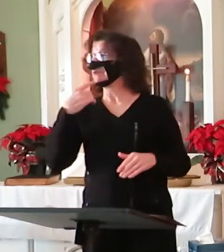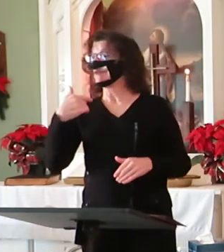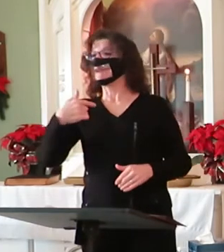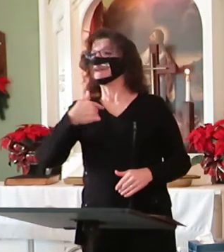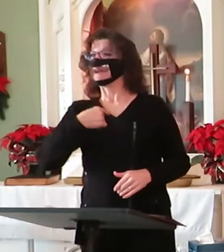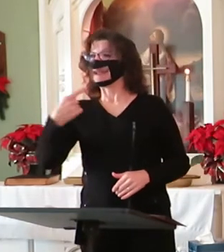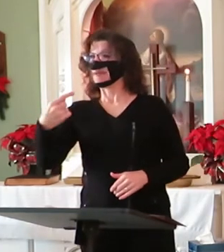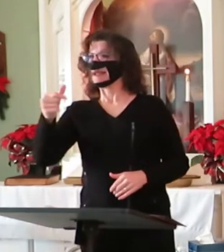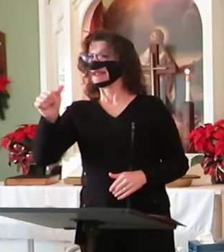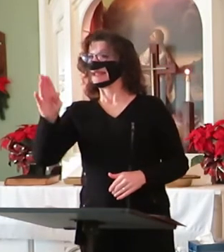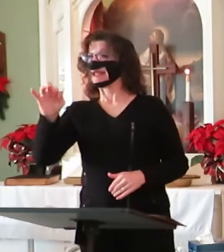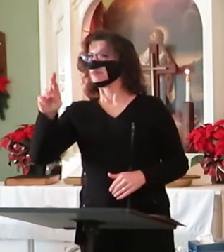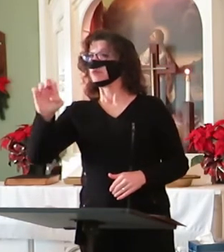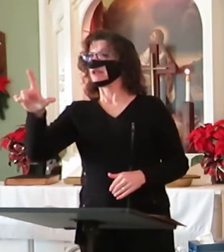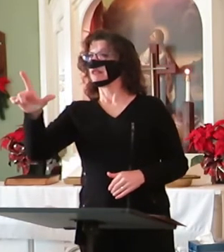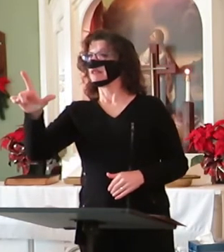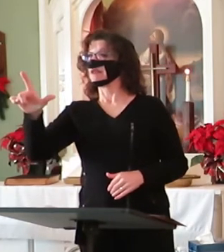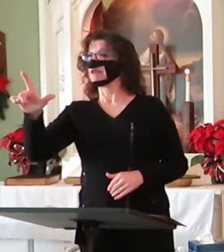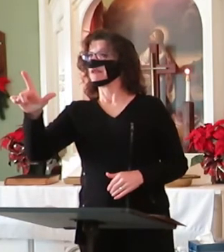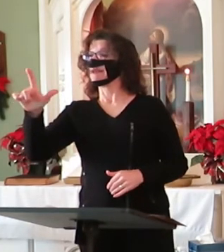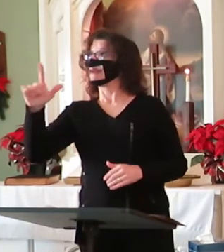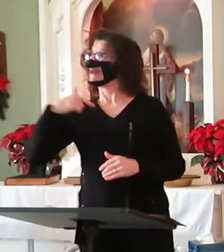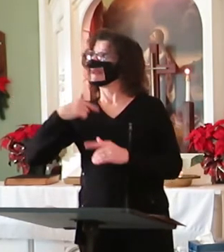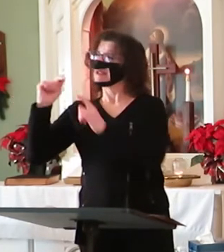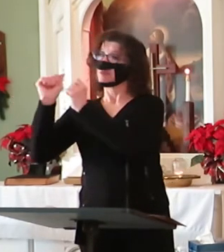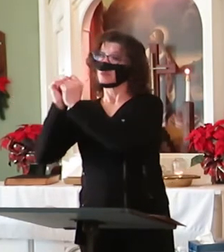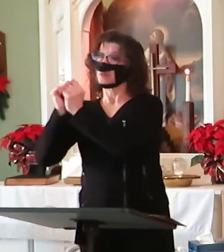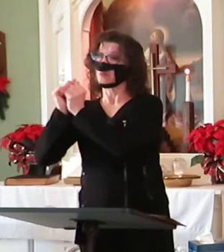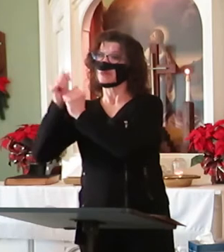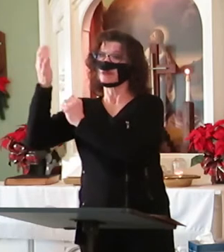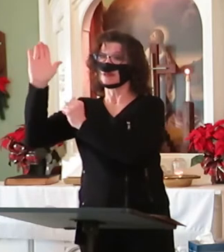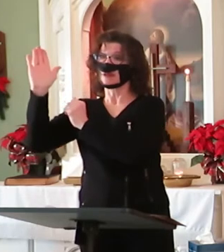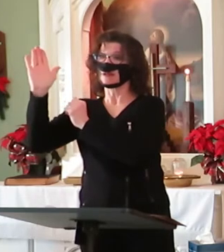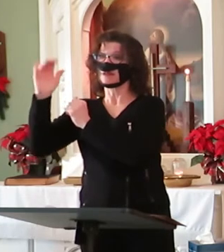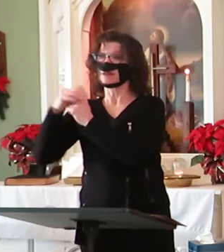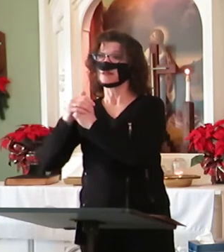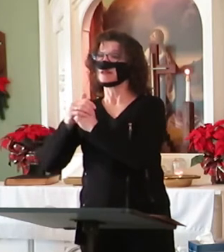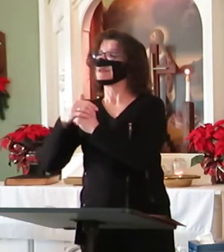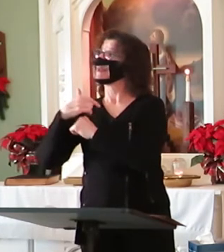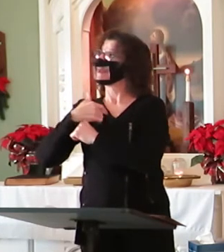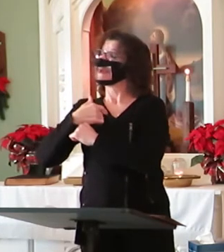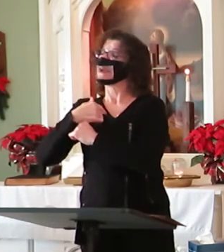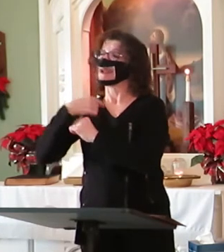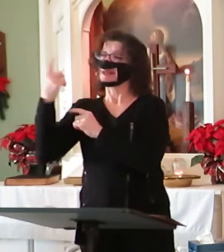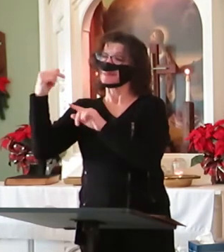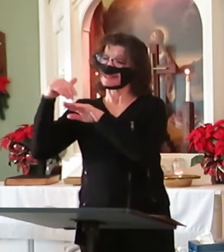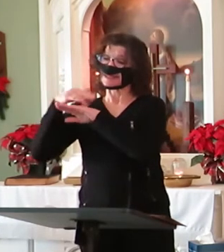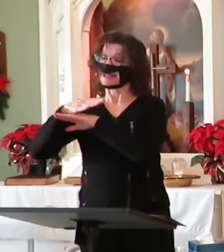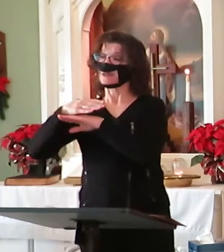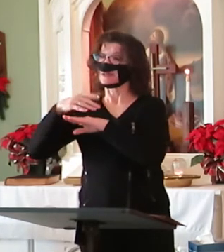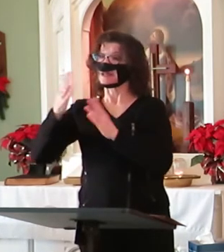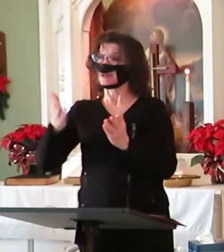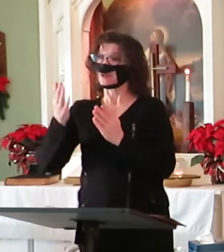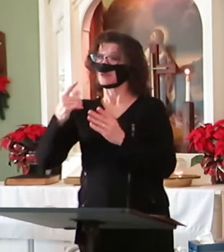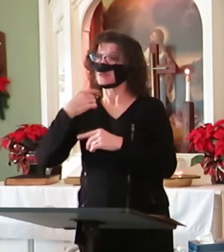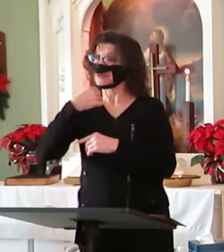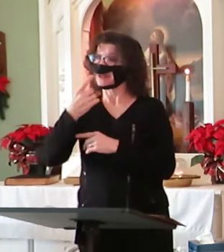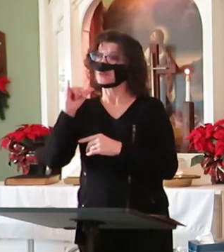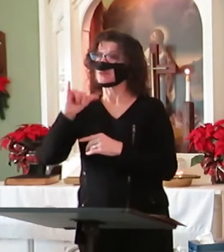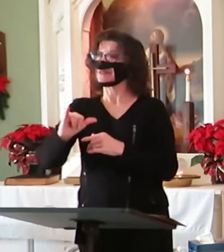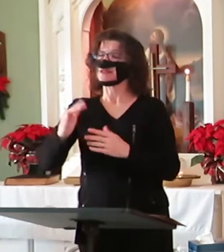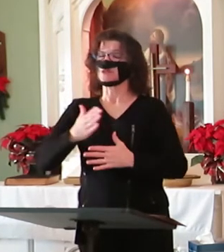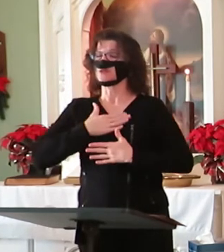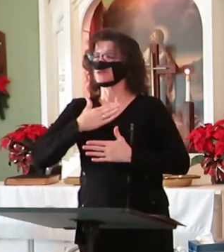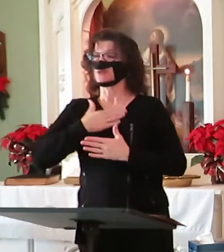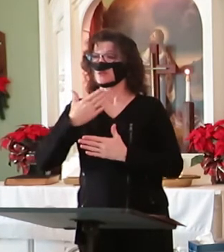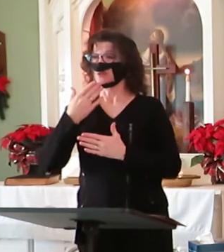I am Gabriel, who stands in the presence of God, and was sent to speak to you and bring you these glad tidings.